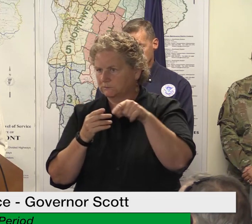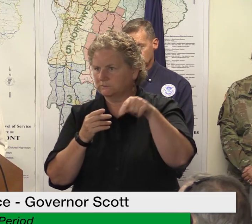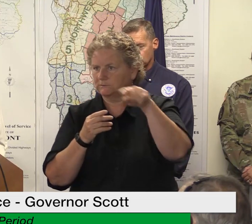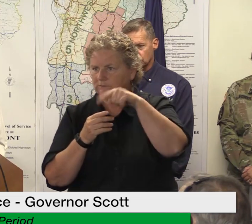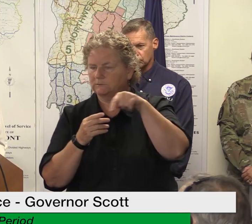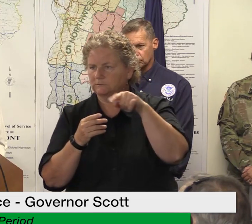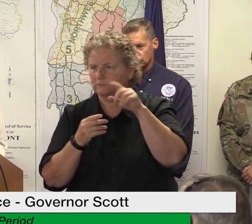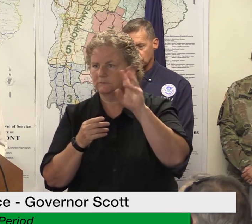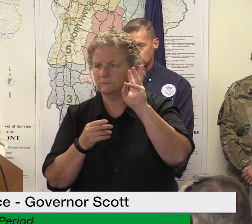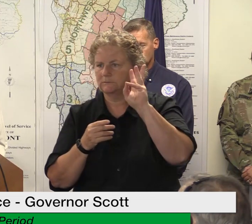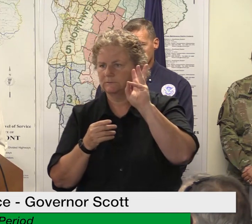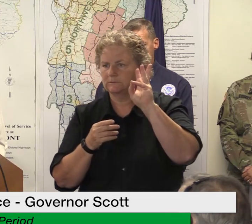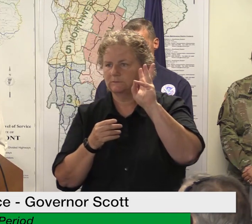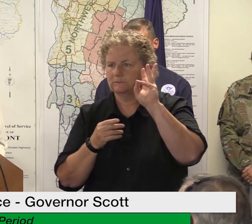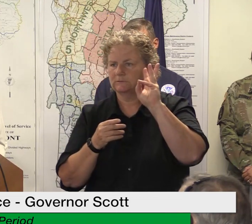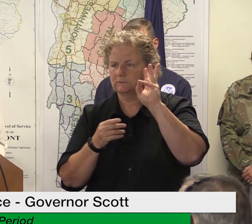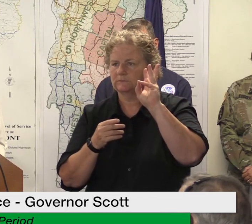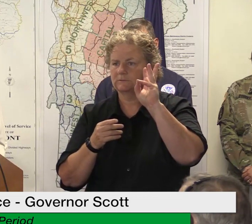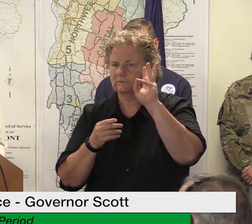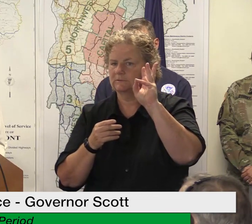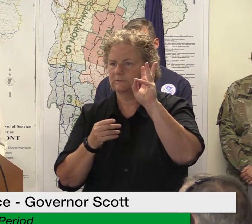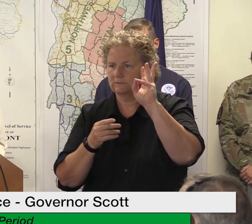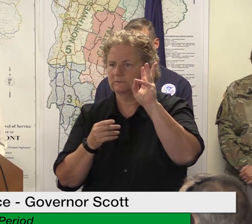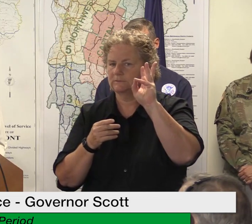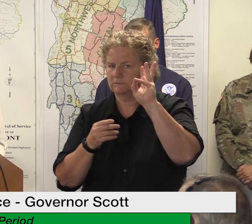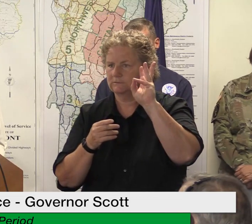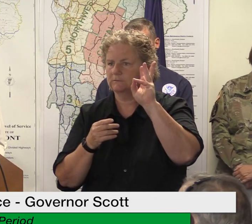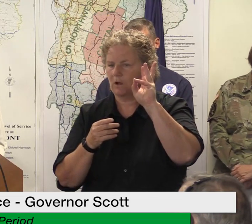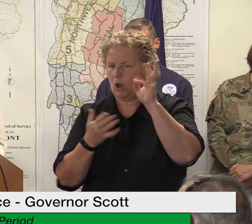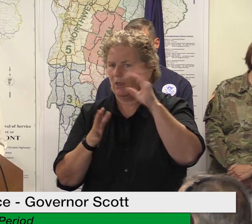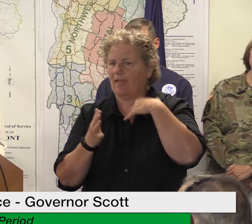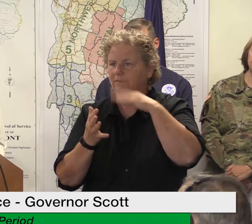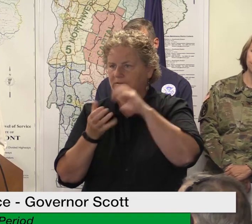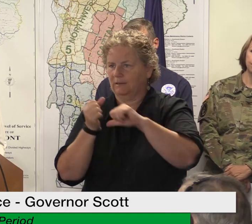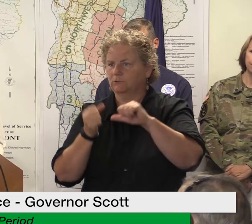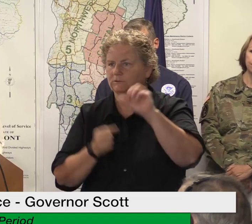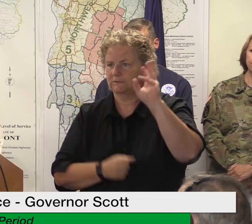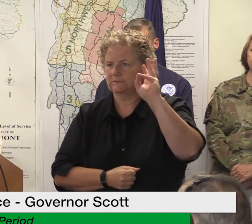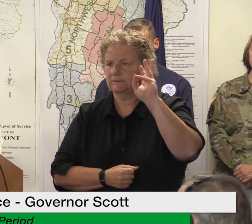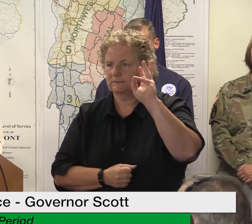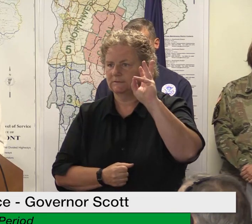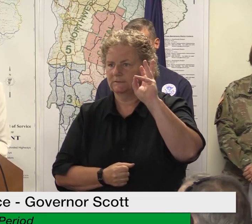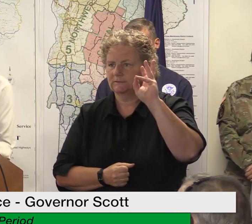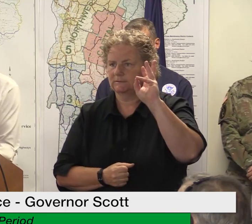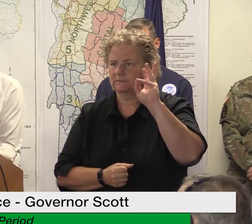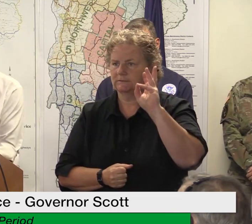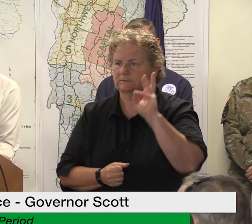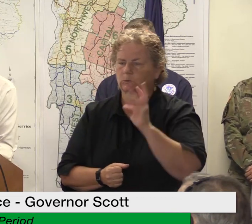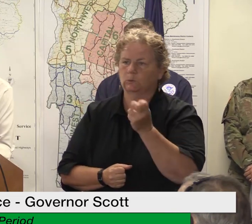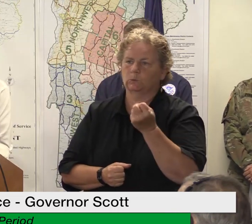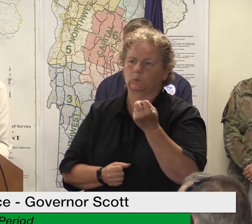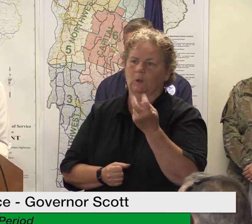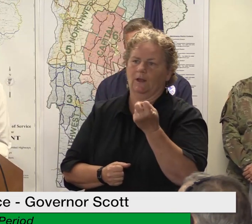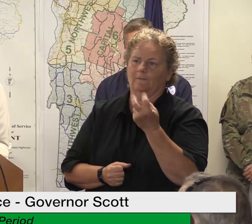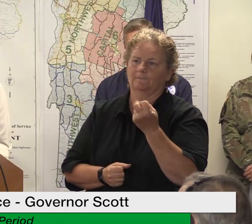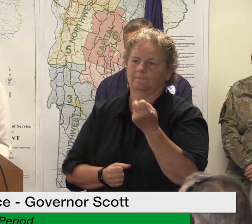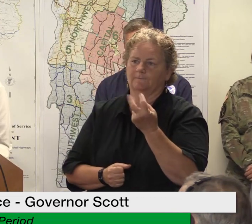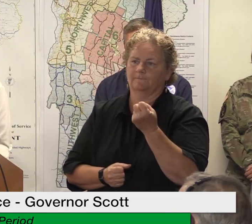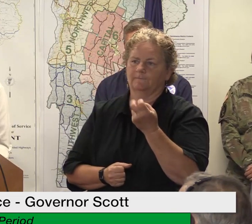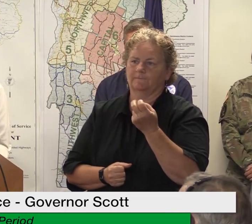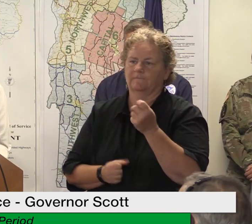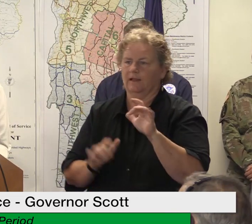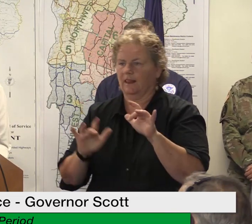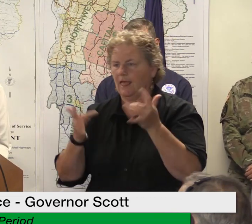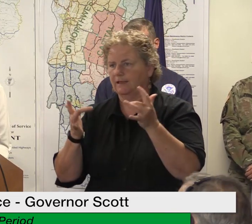major damage as a result of the flood another 12 that have experienced minor damage we're not